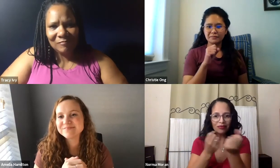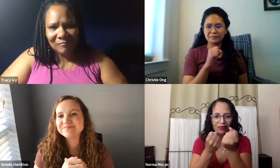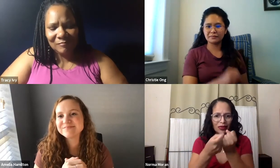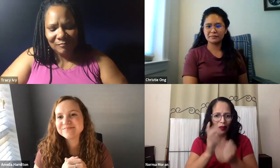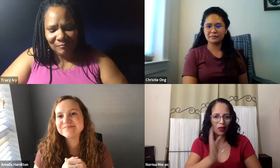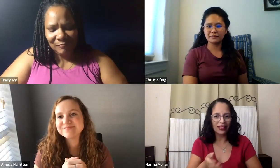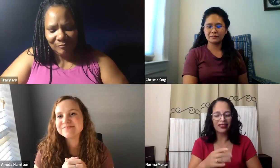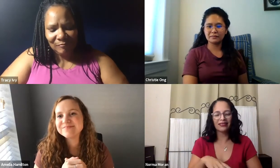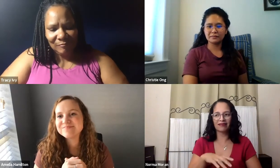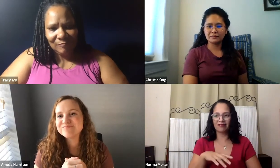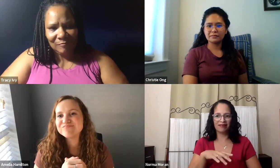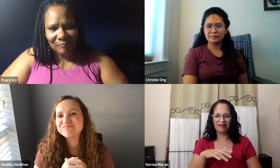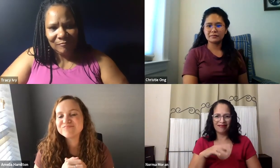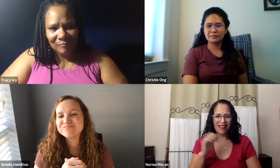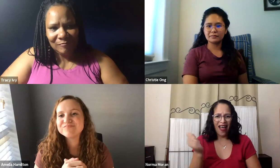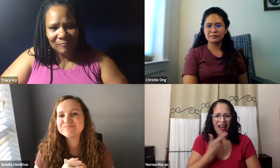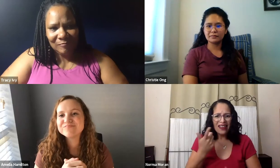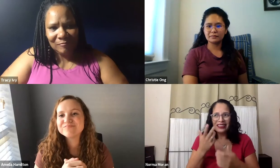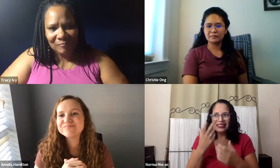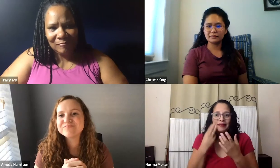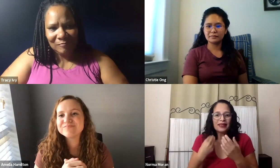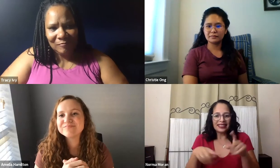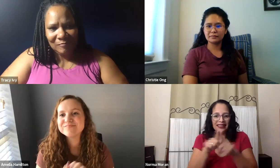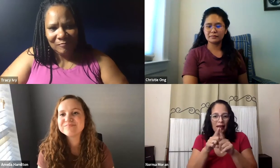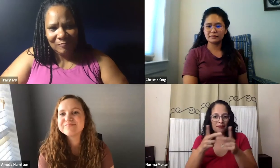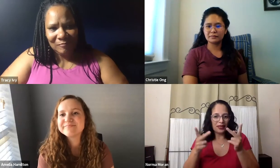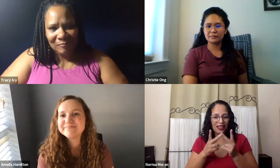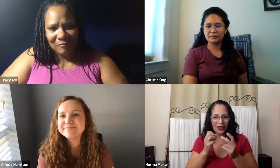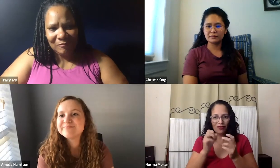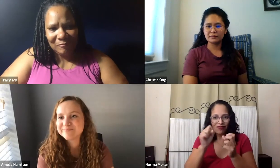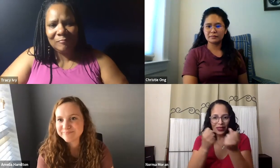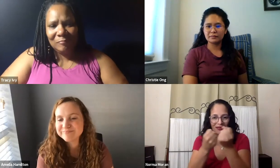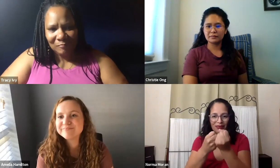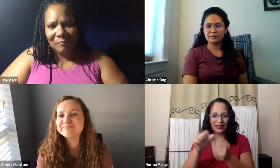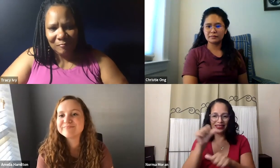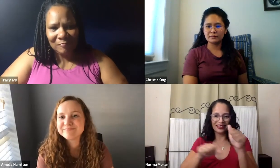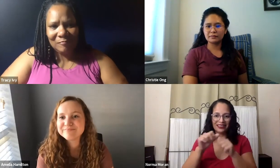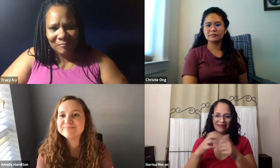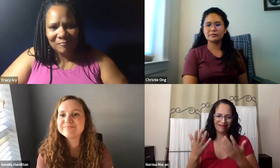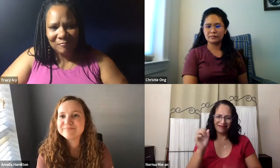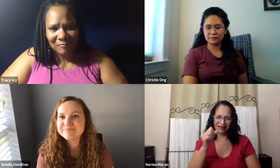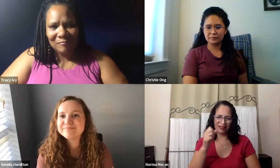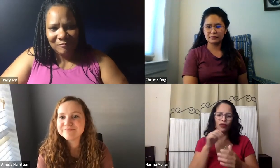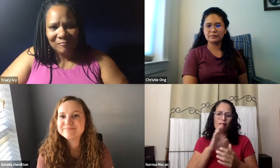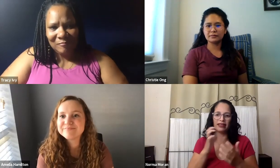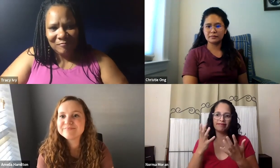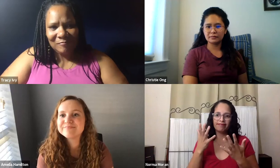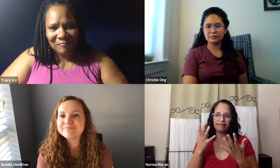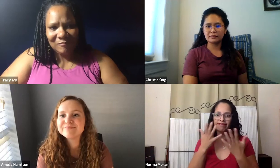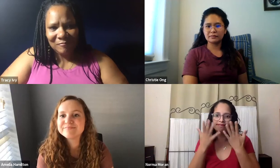likely, they're going to be thrilled and want to talk to you and want to support you through whatever you might need. I think that's one great thing